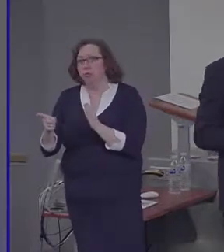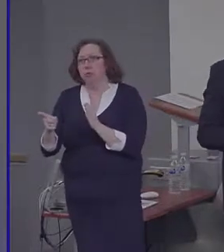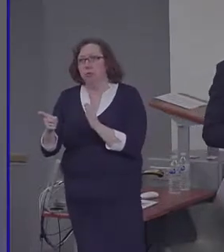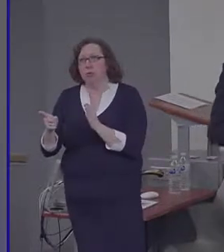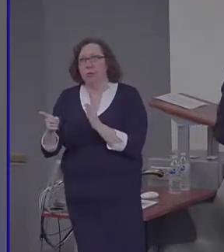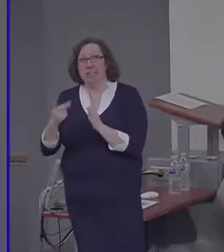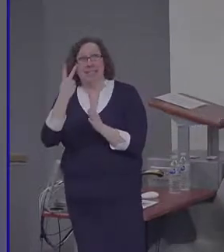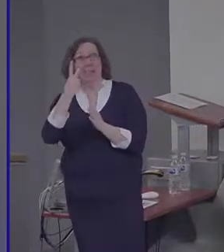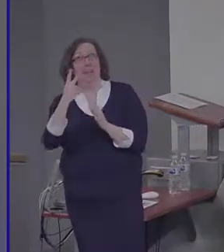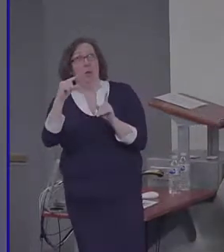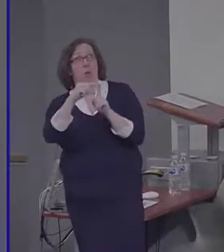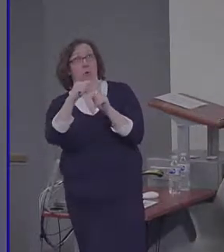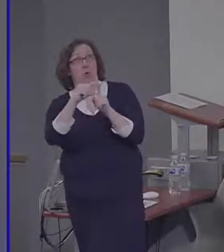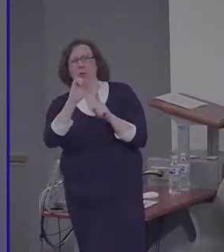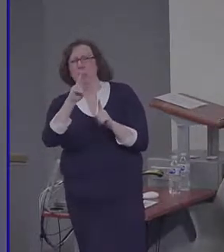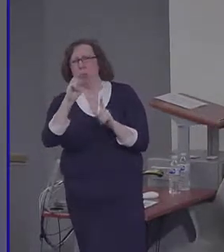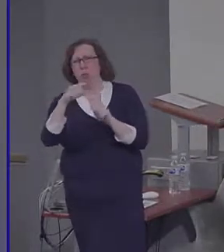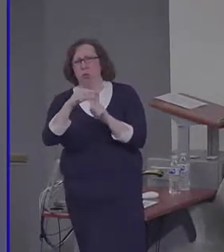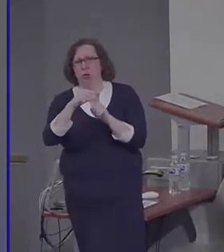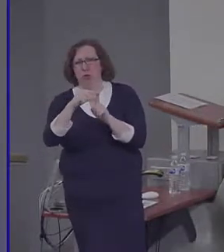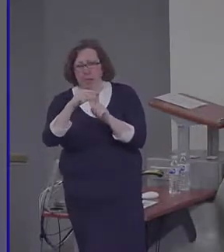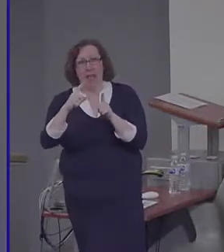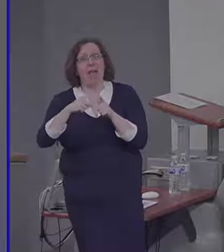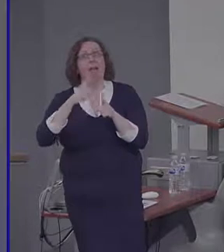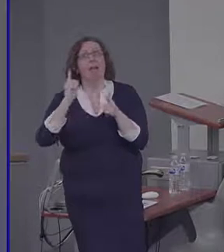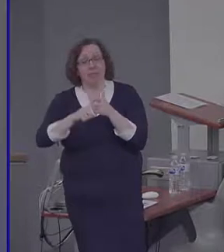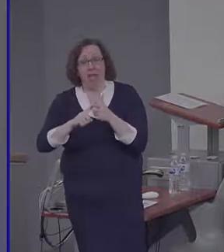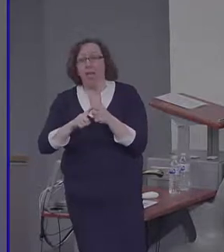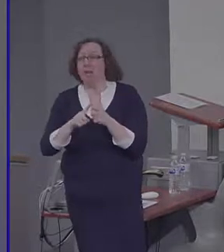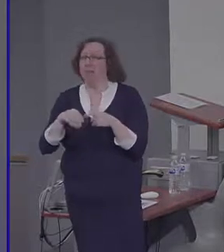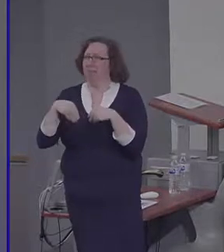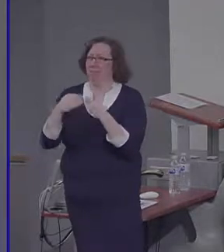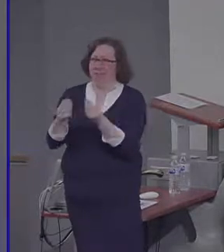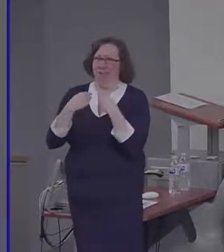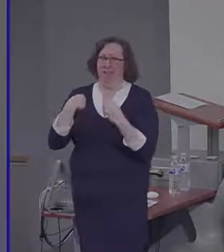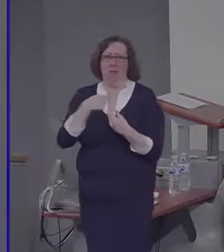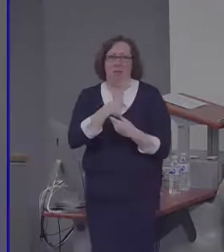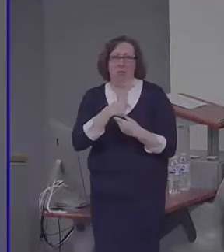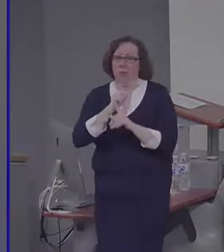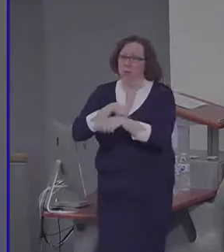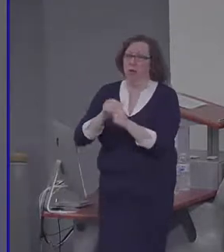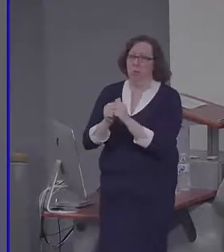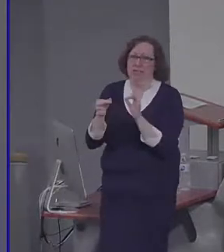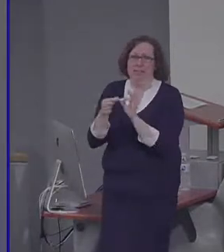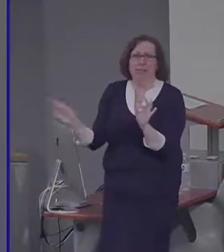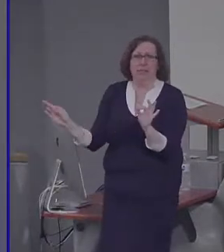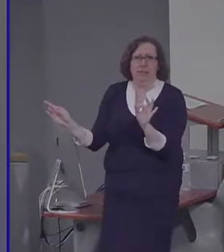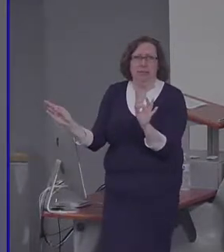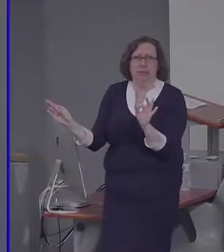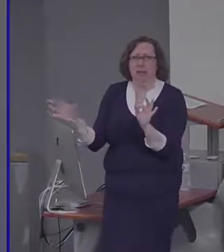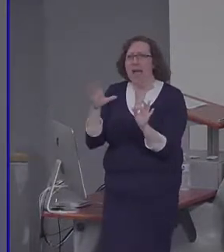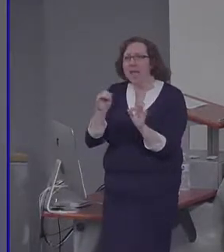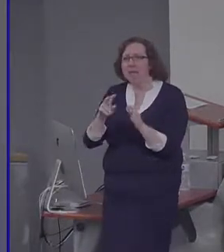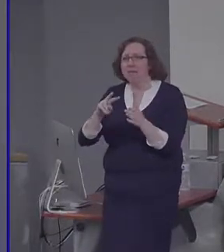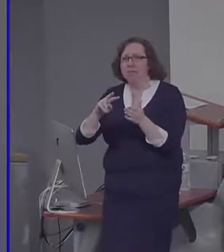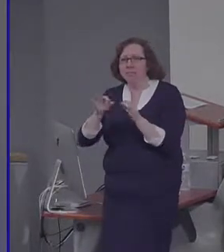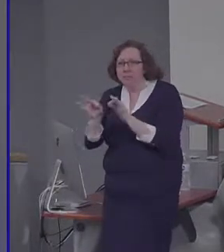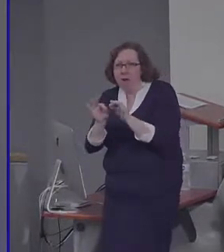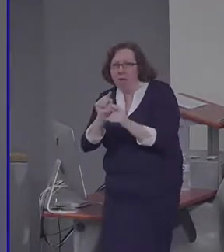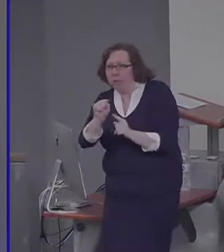and define the words in the sentence. Then they go on and do another induction. If they just had